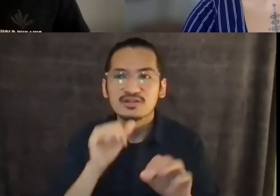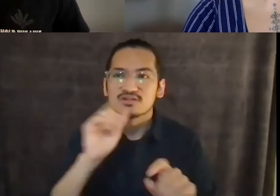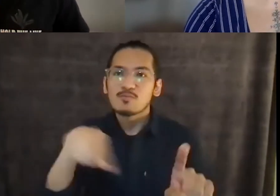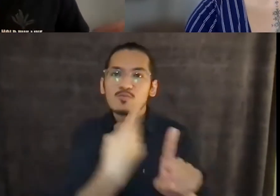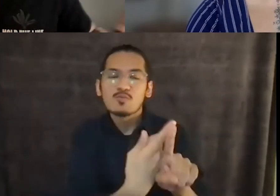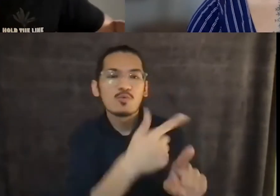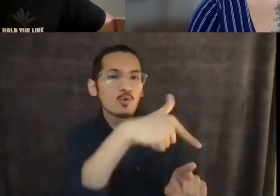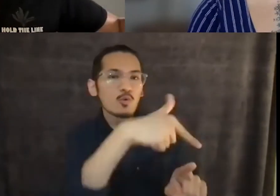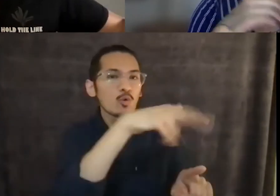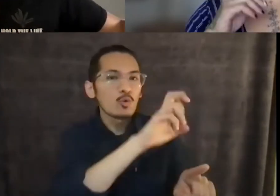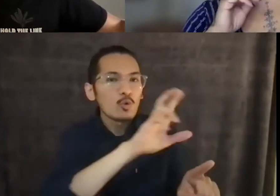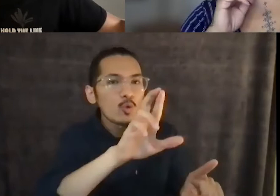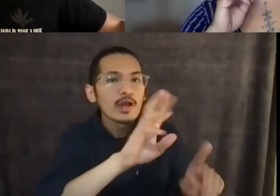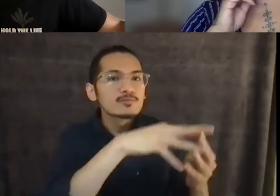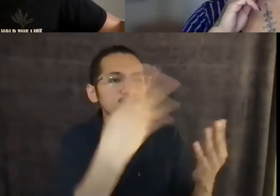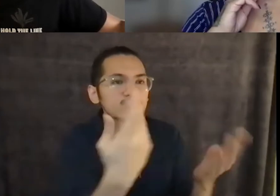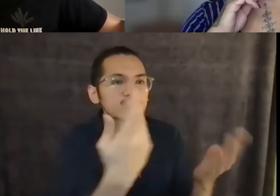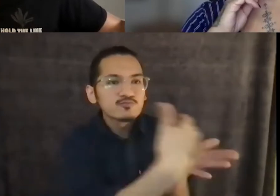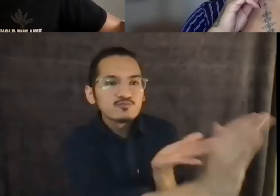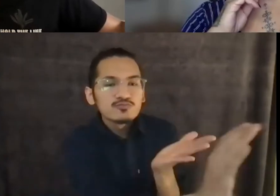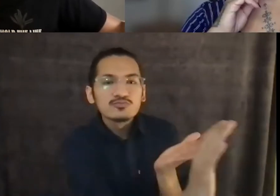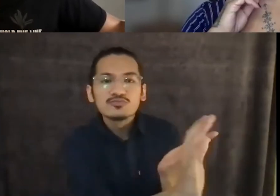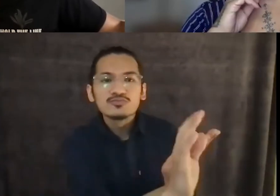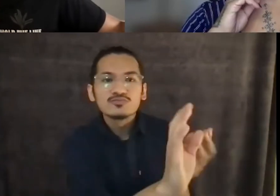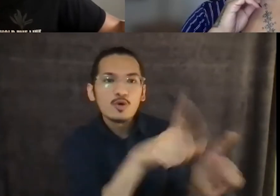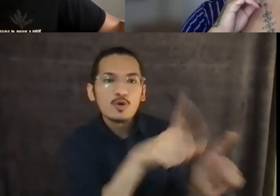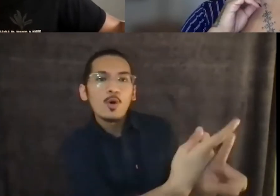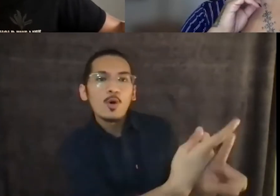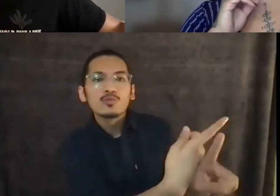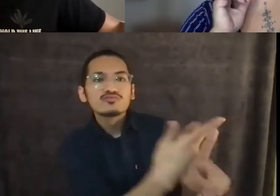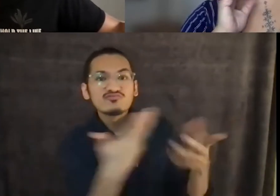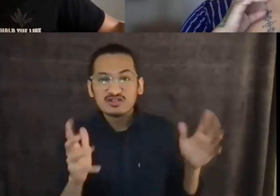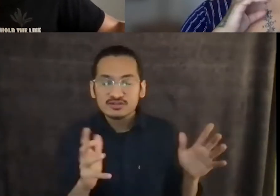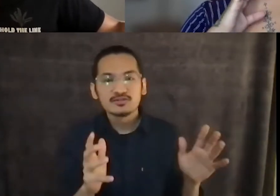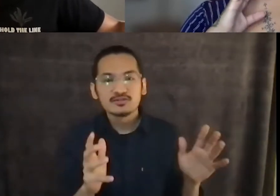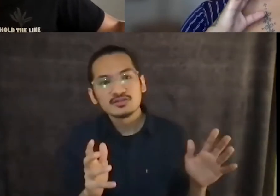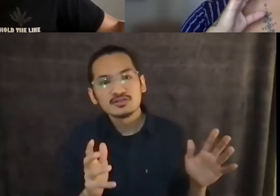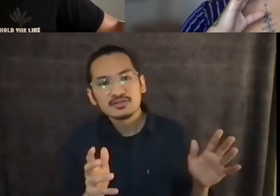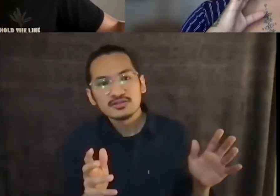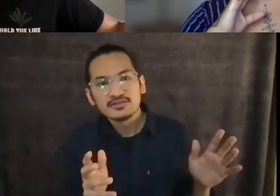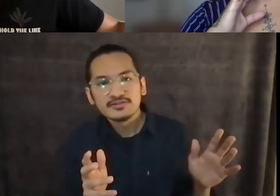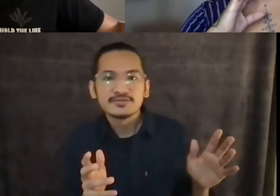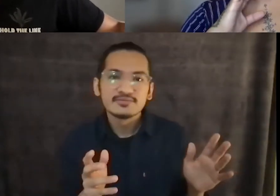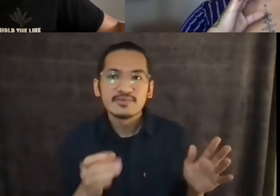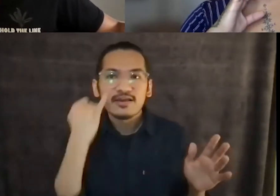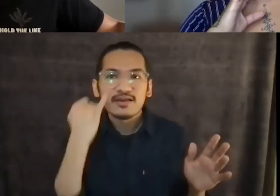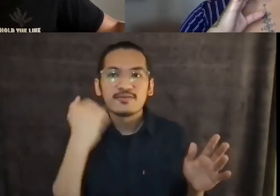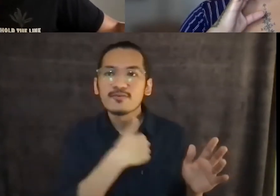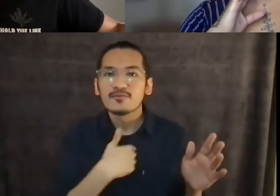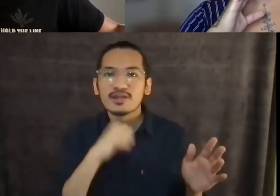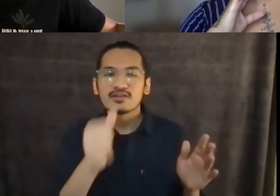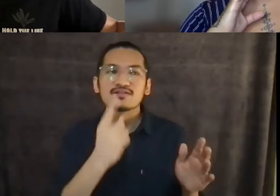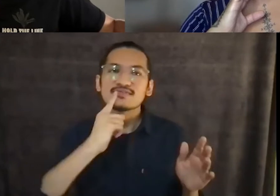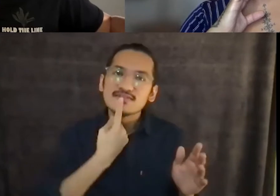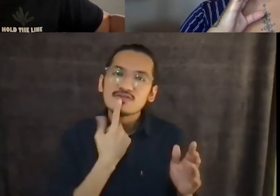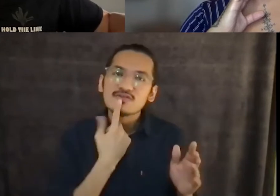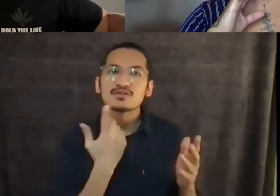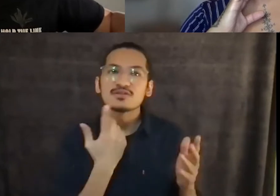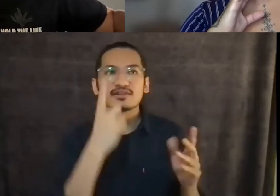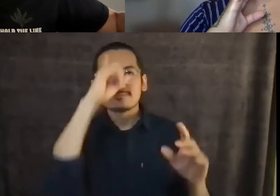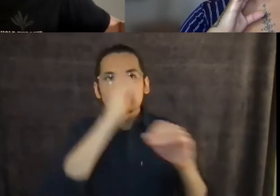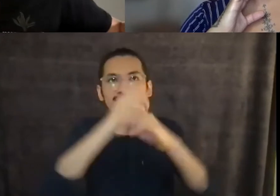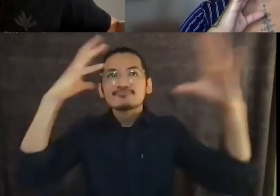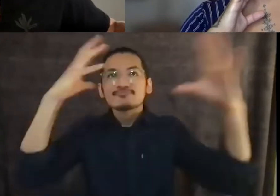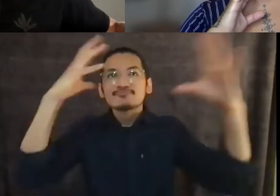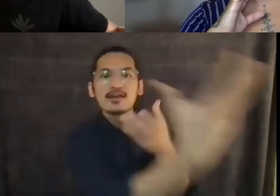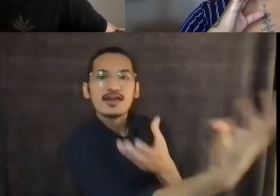who will be cast aside if we don't really take seriously our vision for